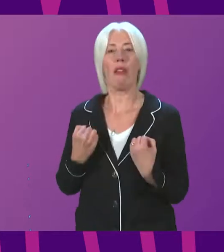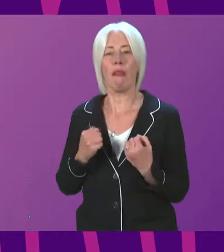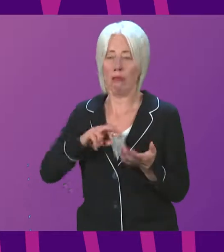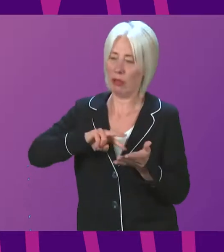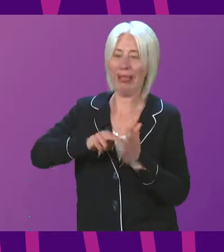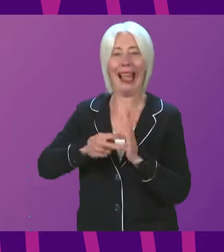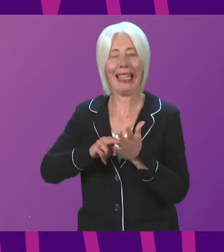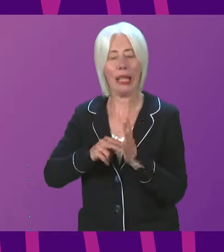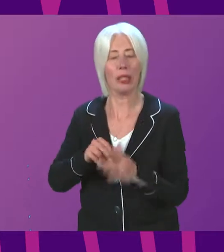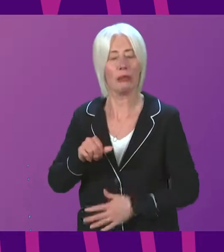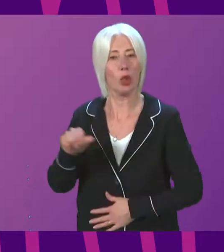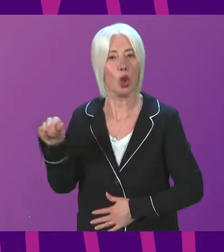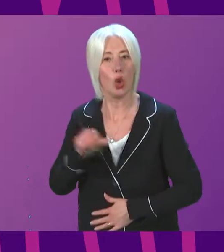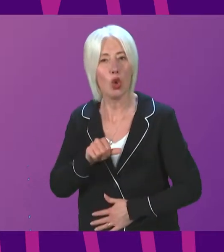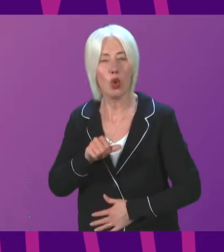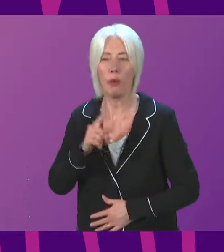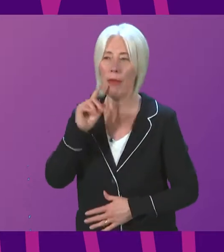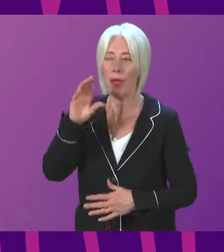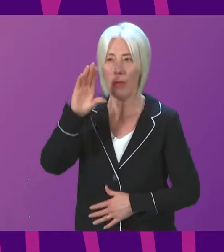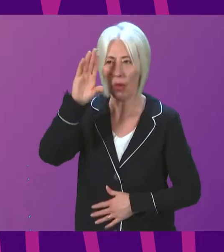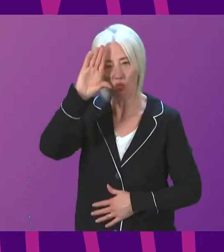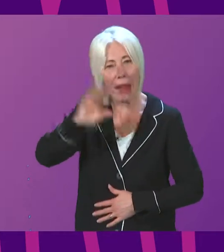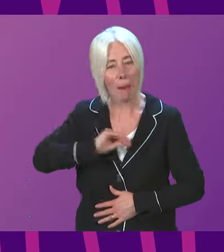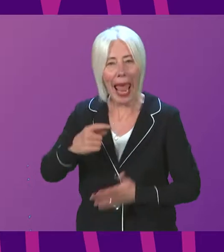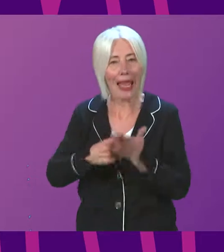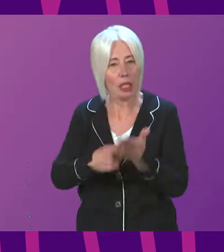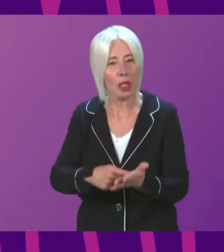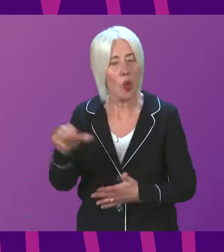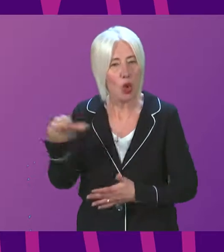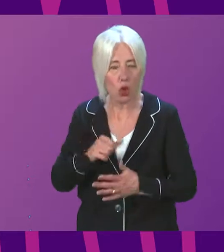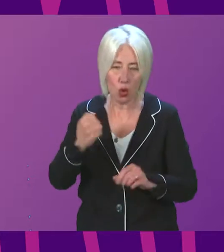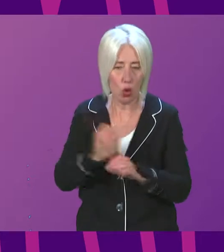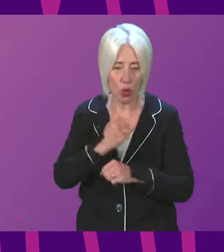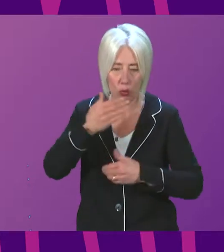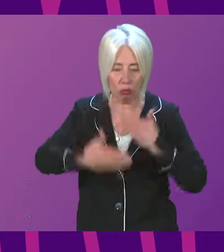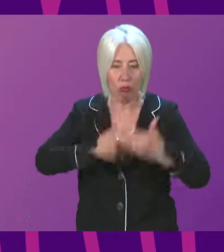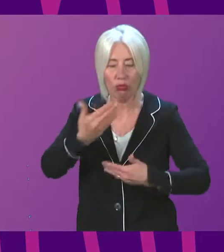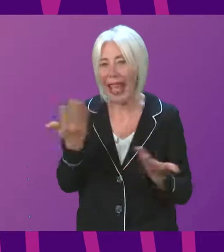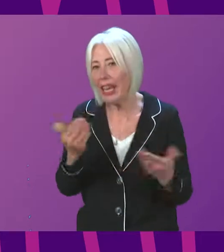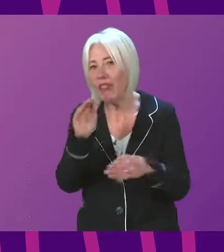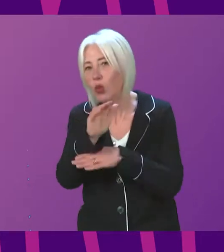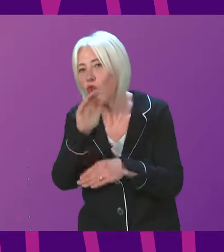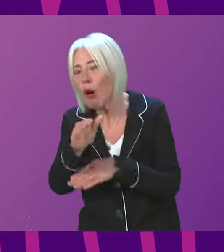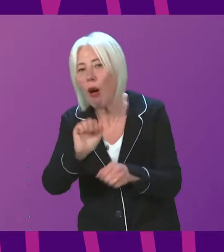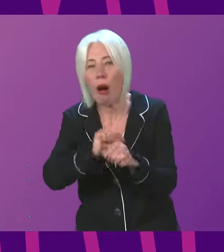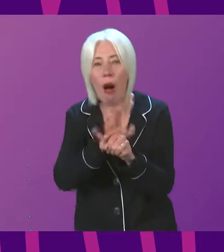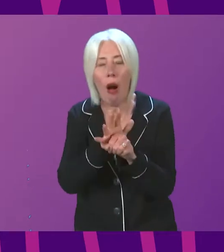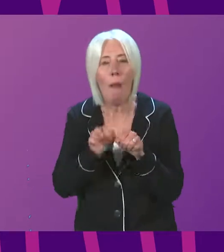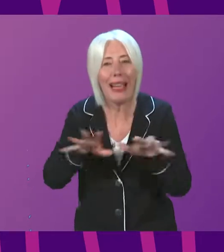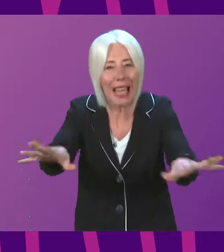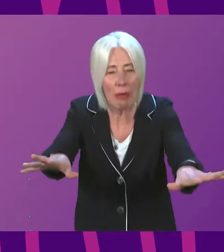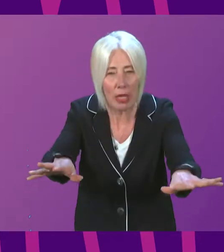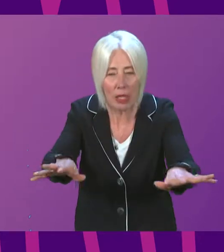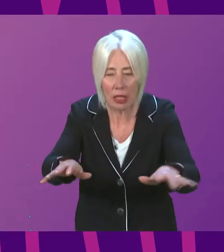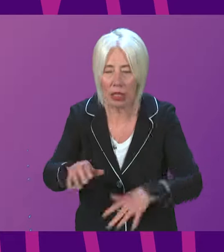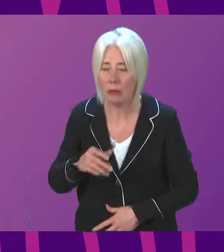steps that we are recommended to take in relation to being equipped for any future pandemics, we are able to give